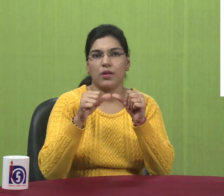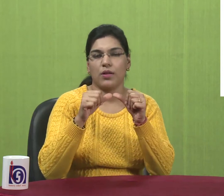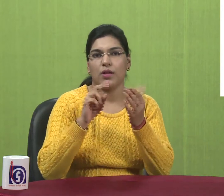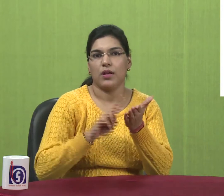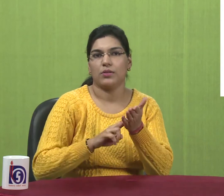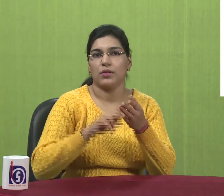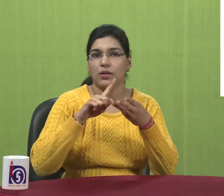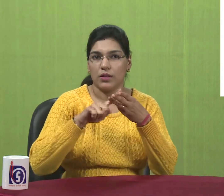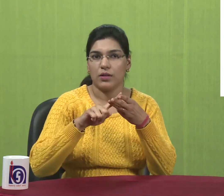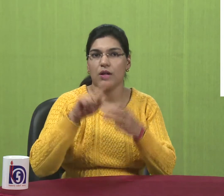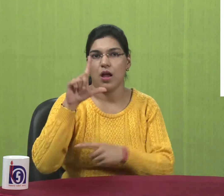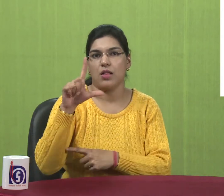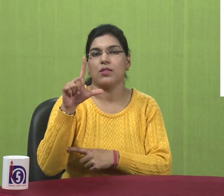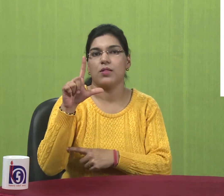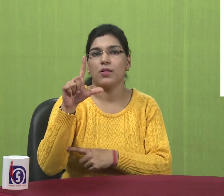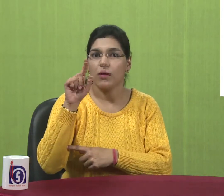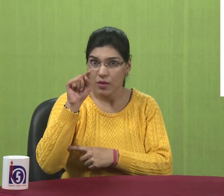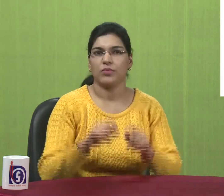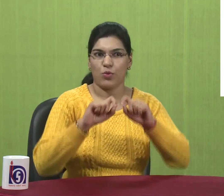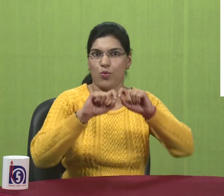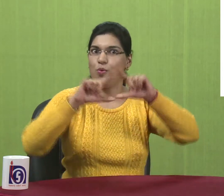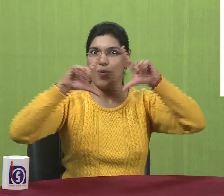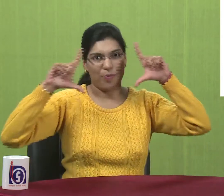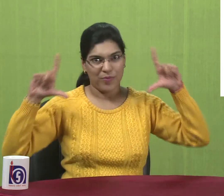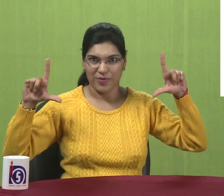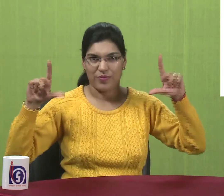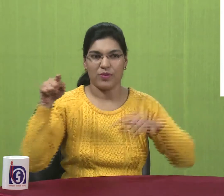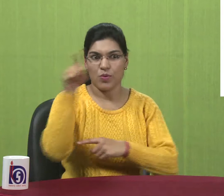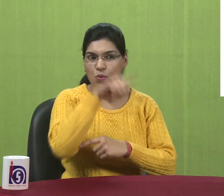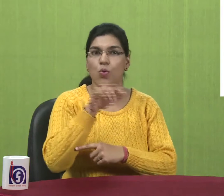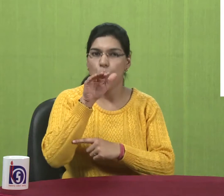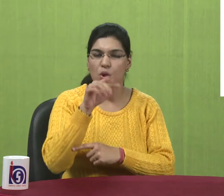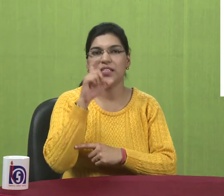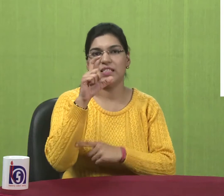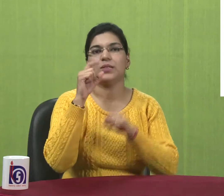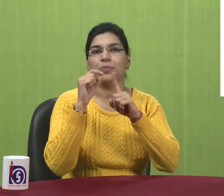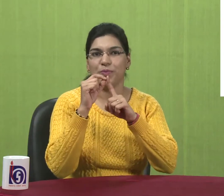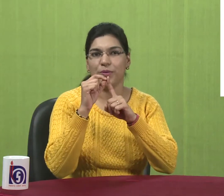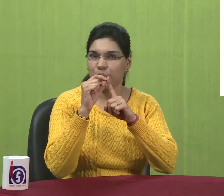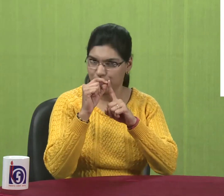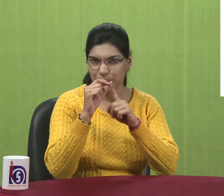control panel there. So when you open control panel